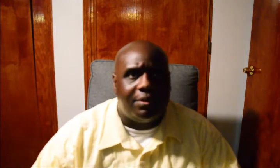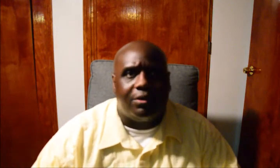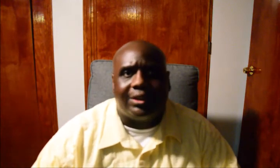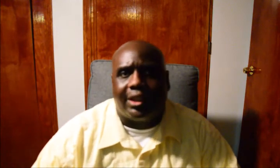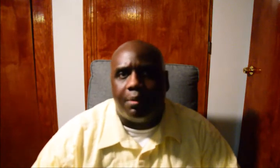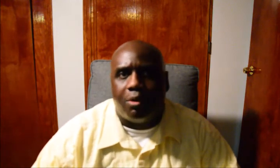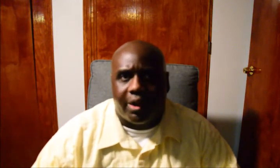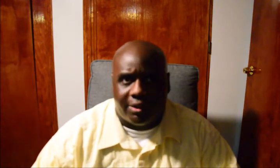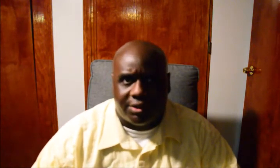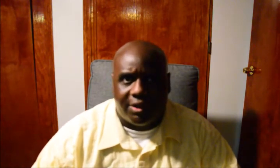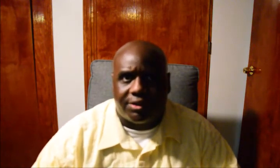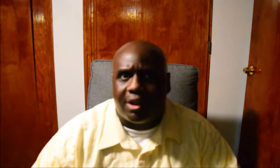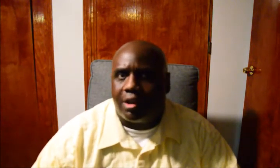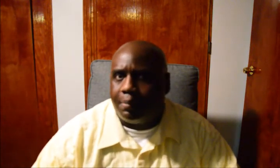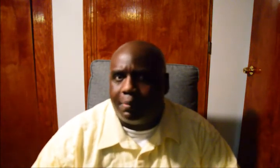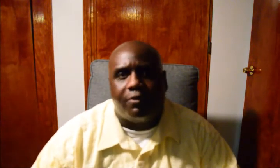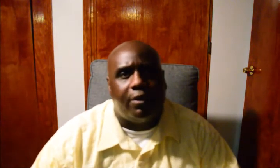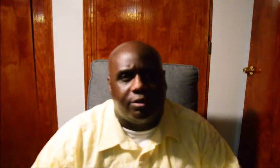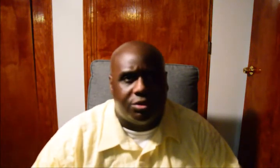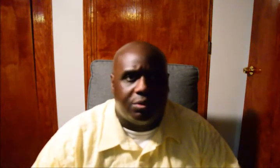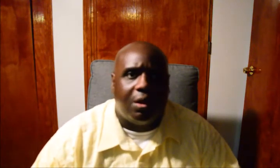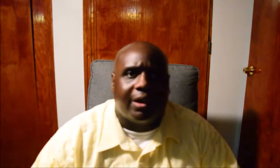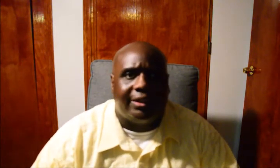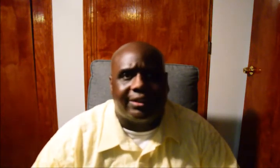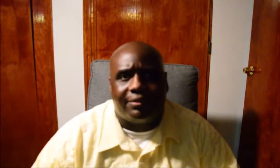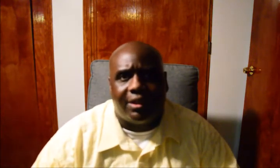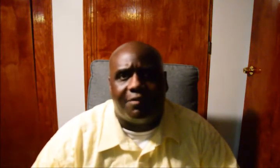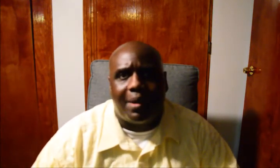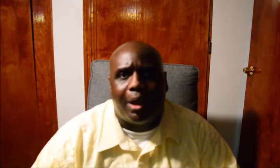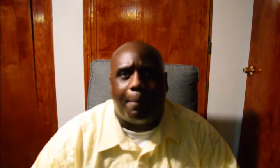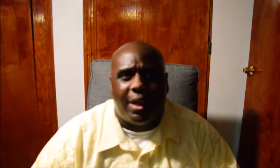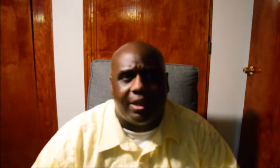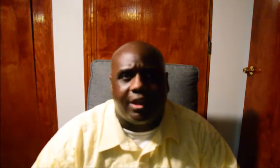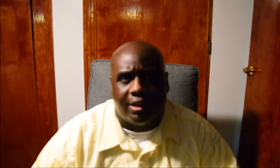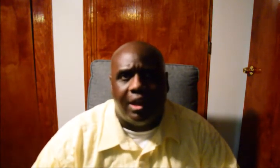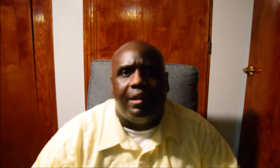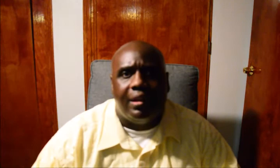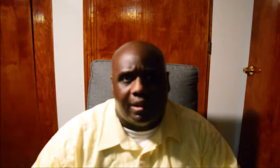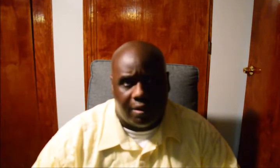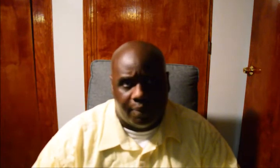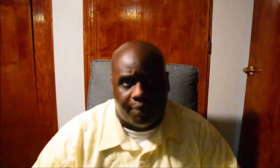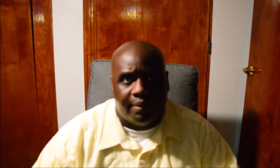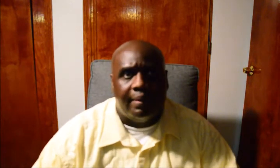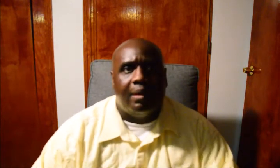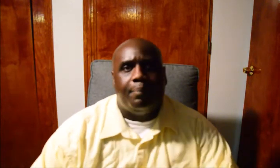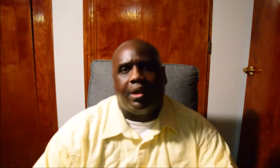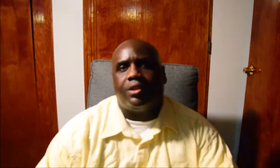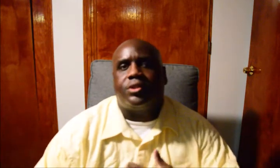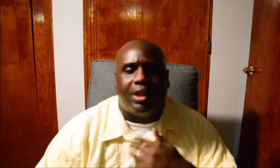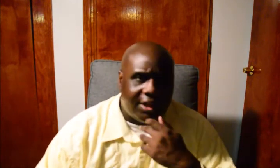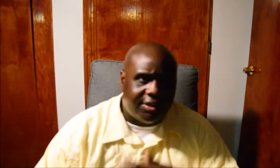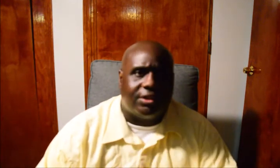Okay, let's get more into this. Not going to be before you too long. I just have to give my opinion here. Because in this